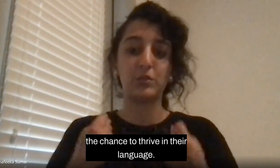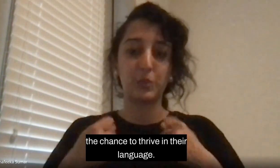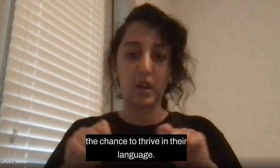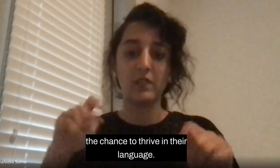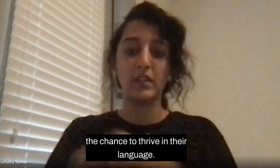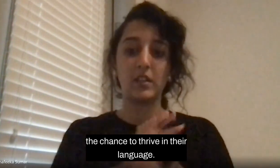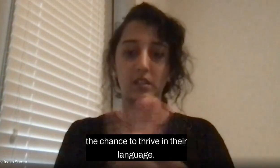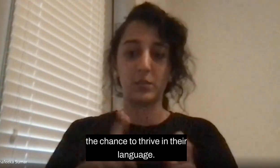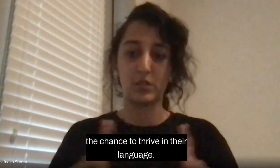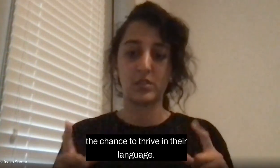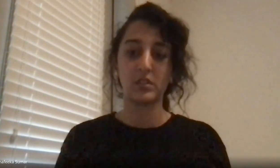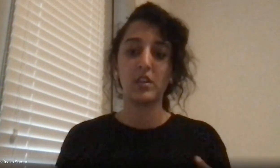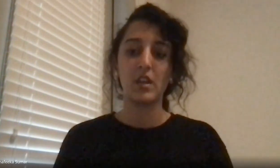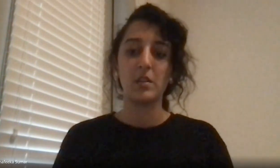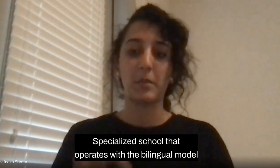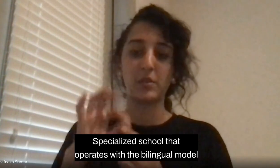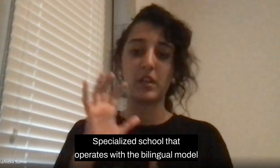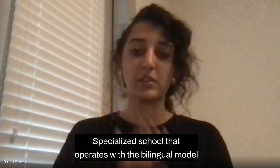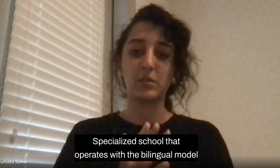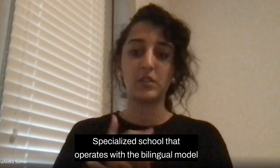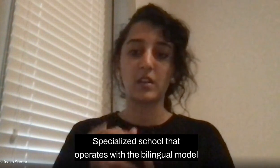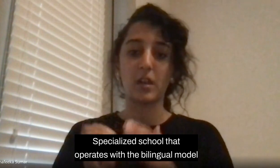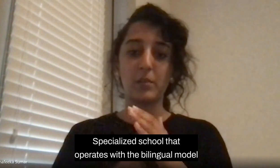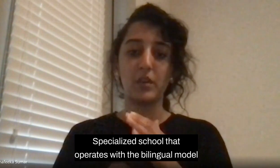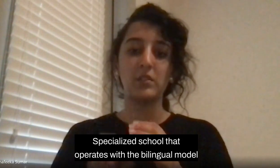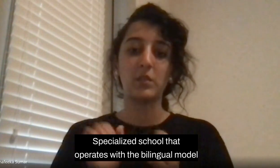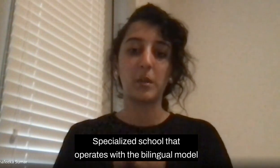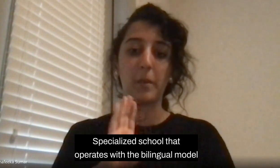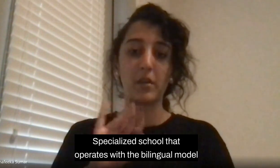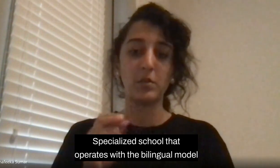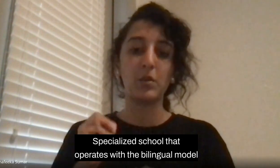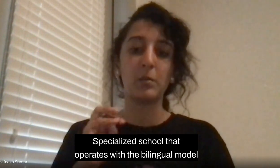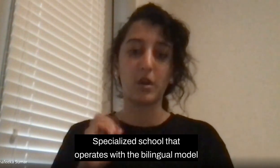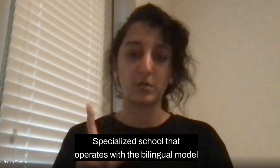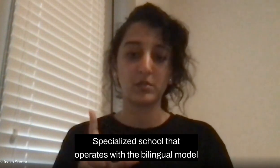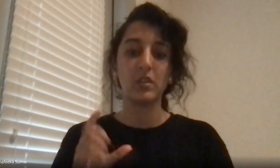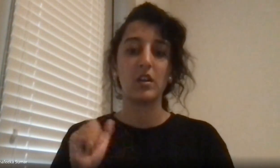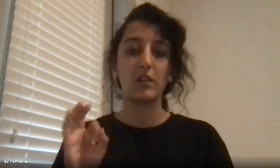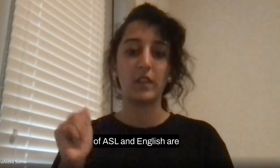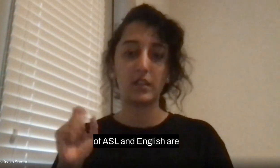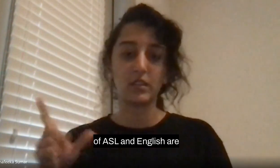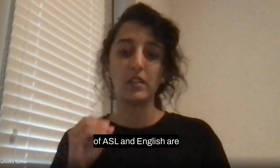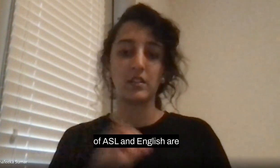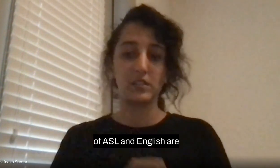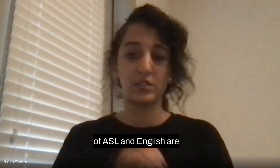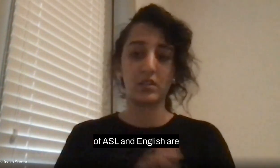thrive in their language. Specialized schools that operate with the bilingual model of ASL in English are